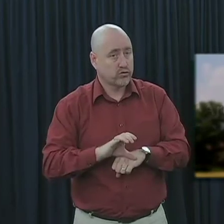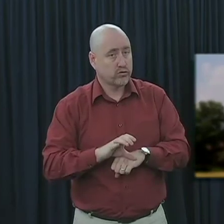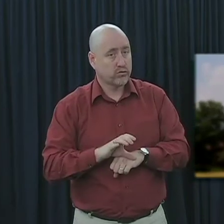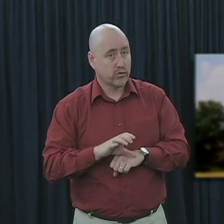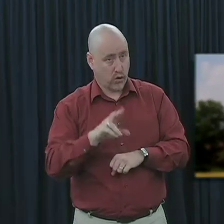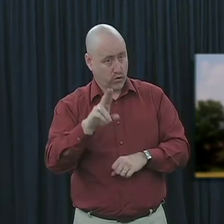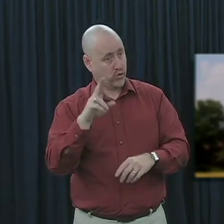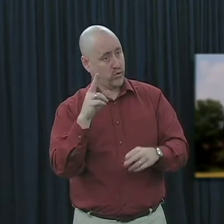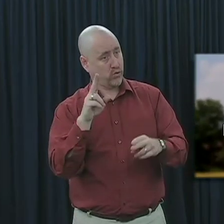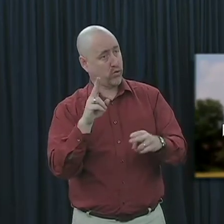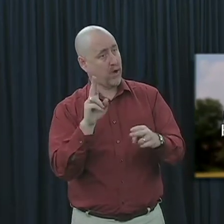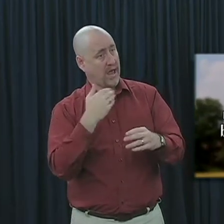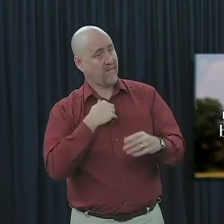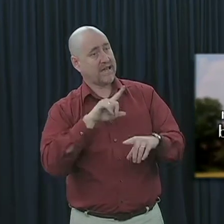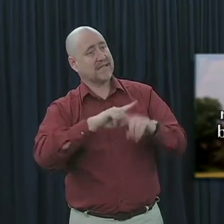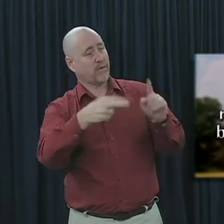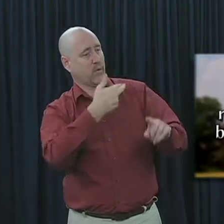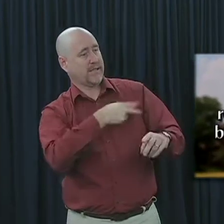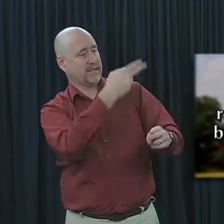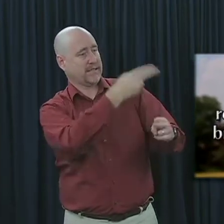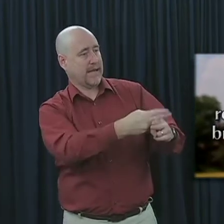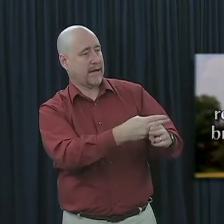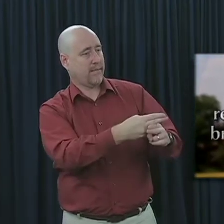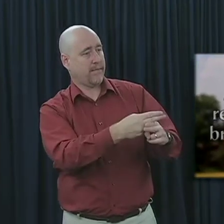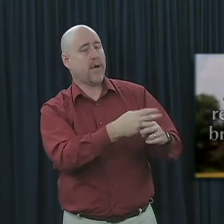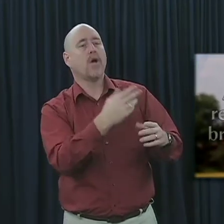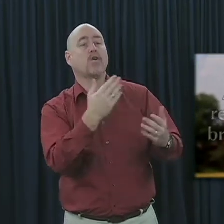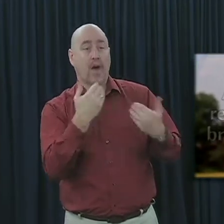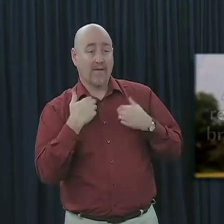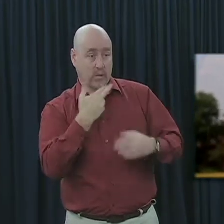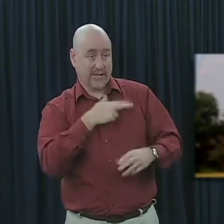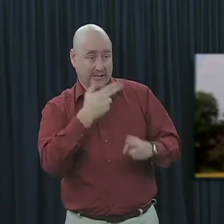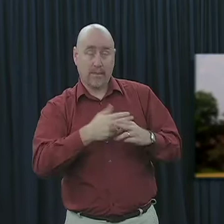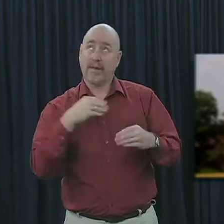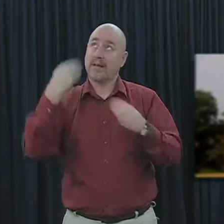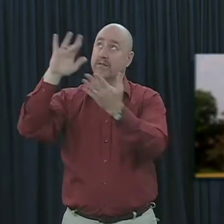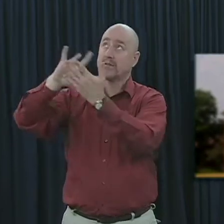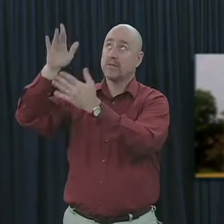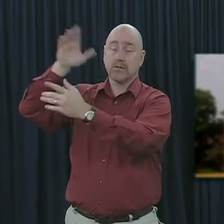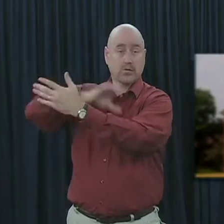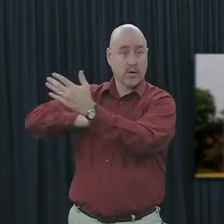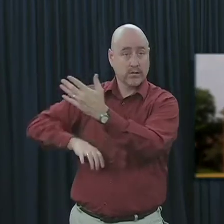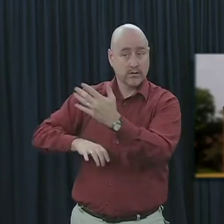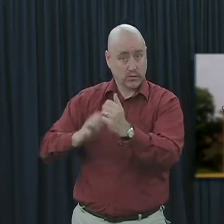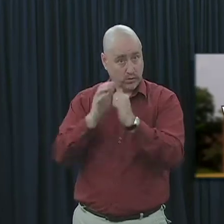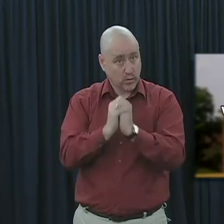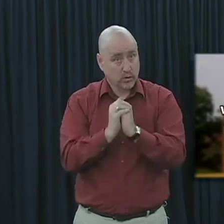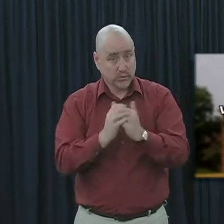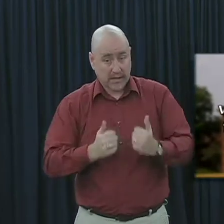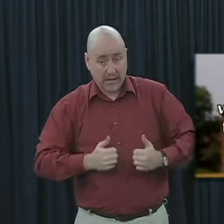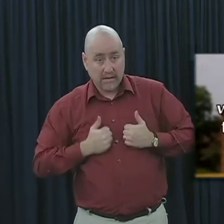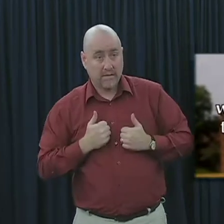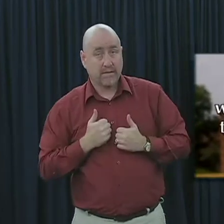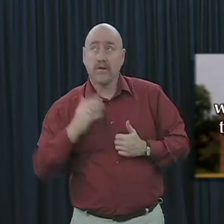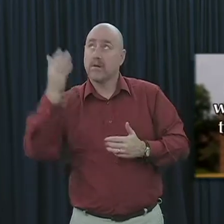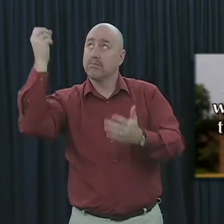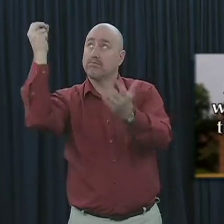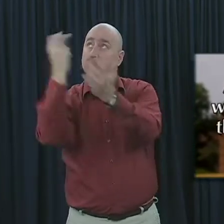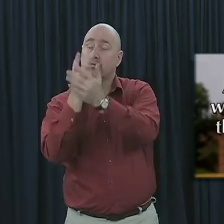Are you wearing a religious name which brings glory to Christ? Are you living and worshiping in a way that is authorized